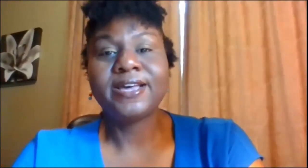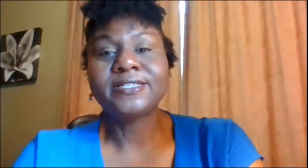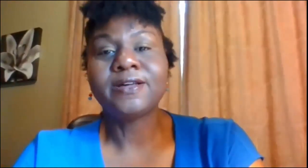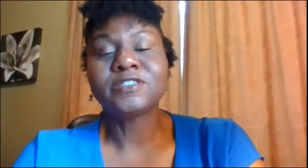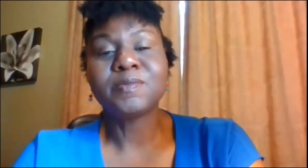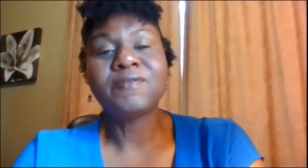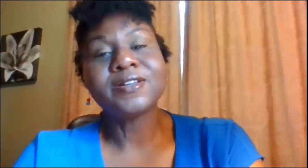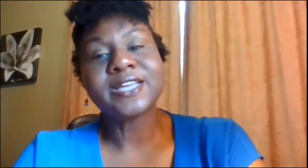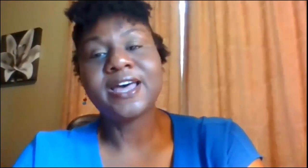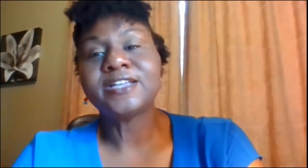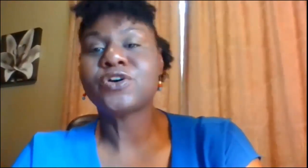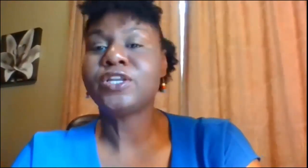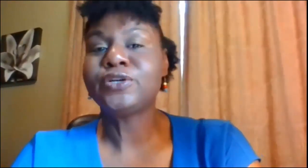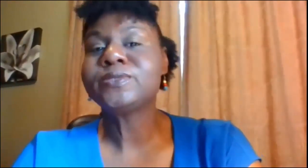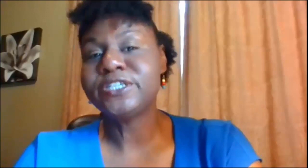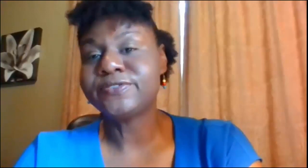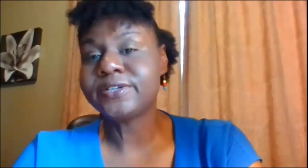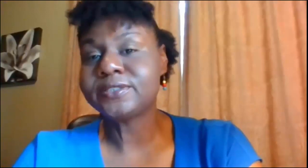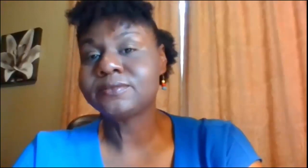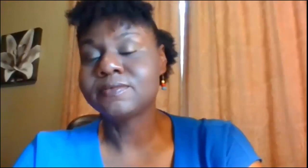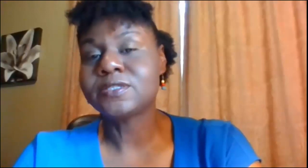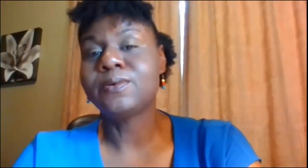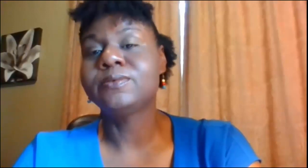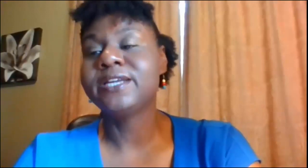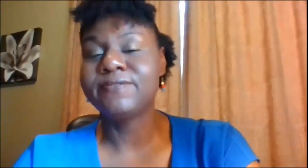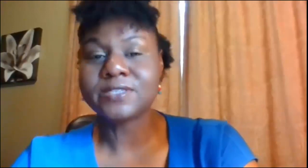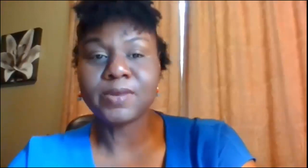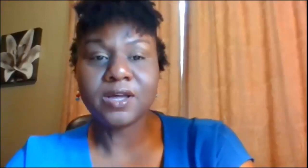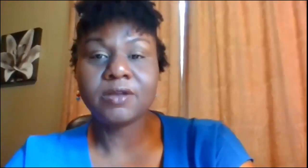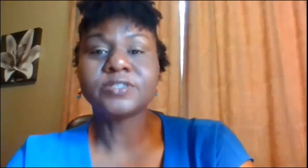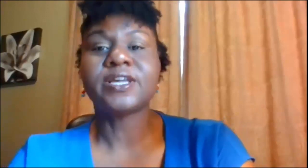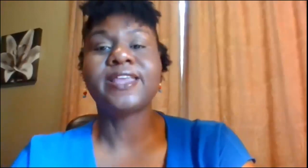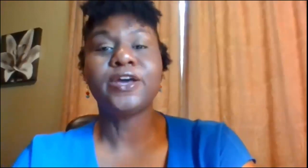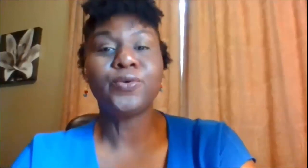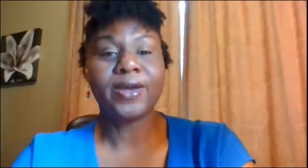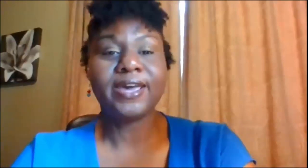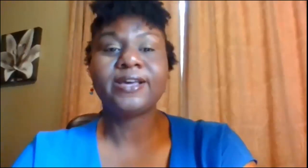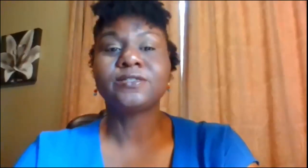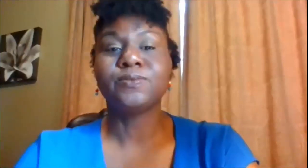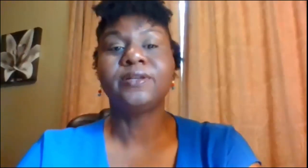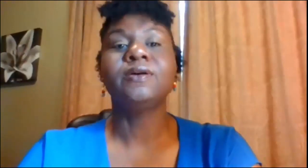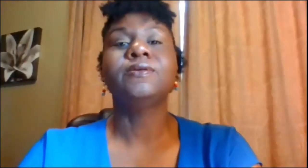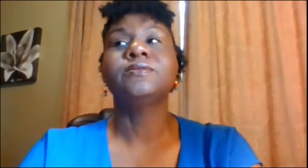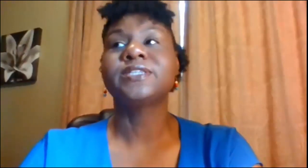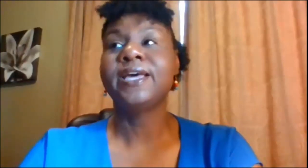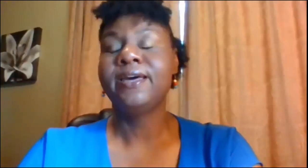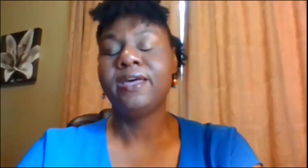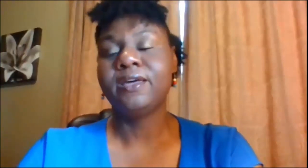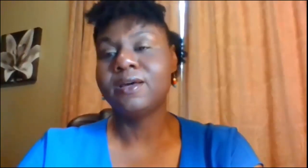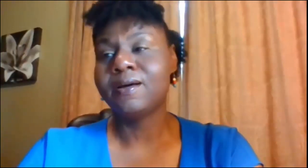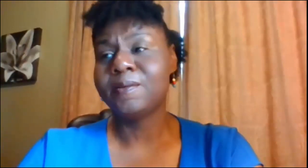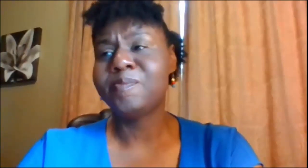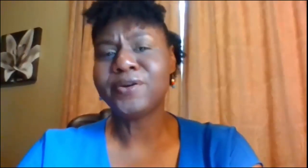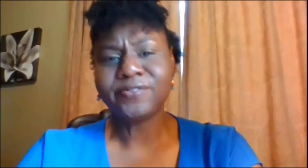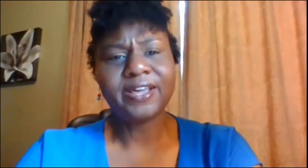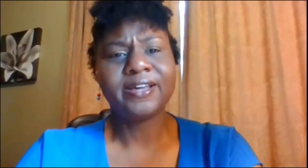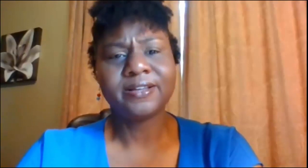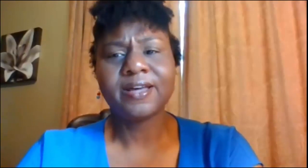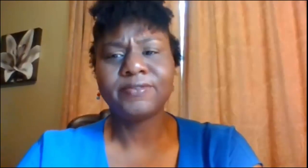asl some of our signs are a little different so even some of the colors like that gray is one of those and um birthday i've